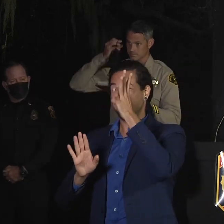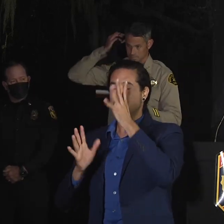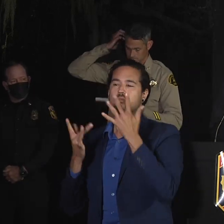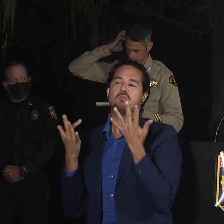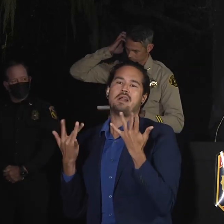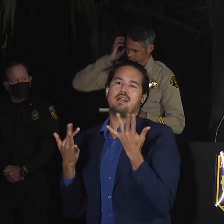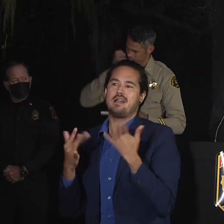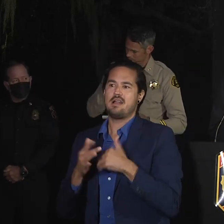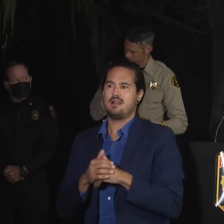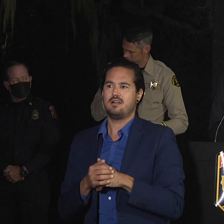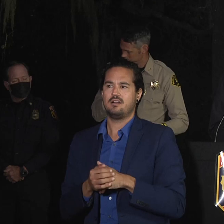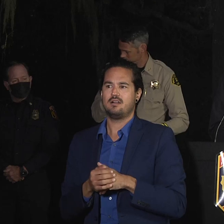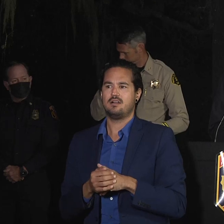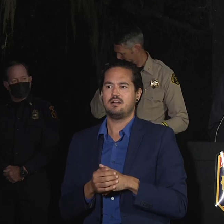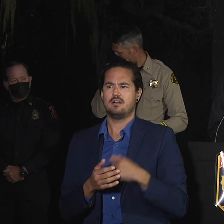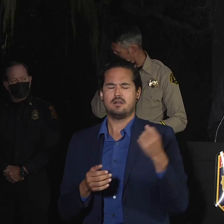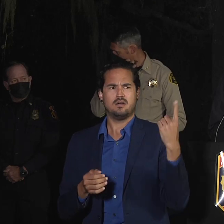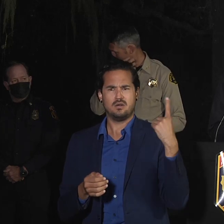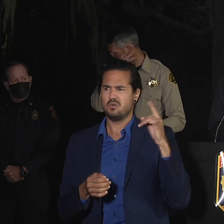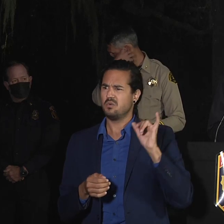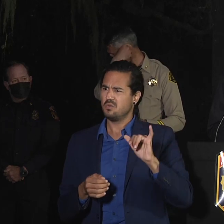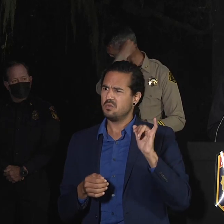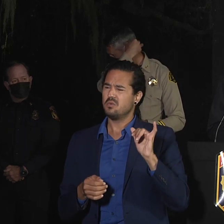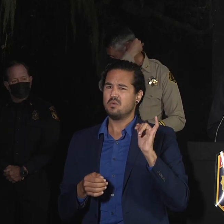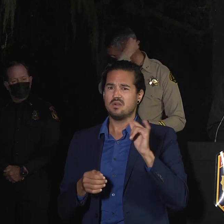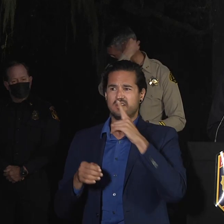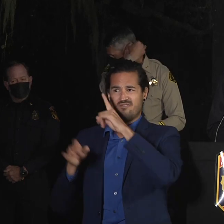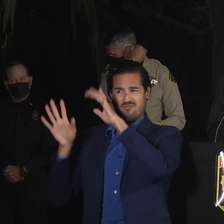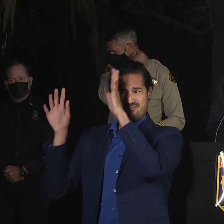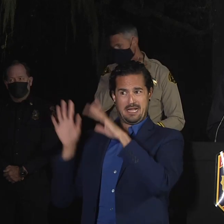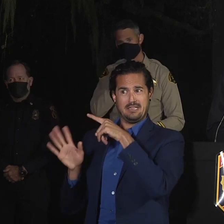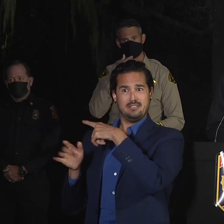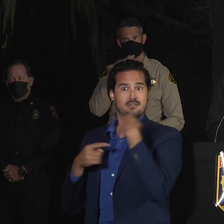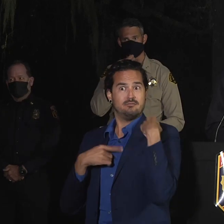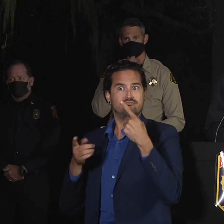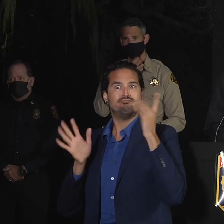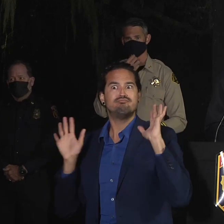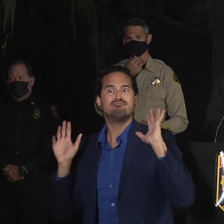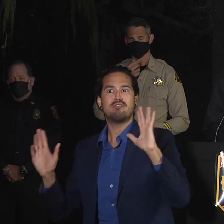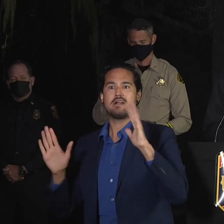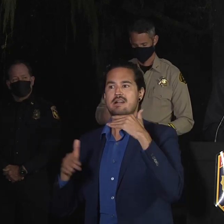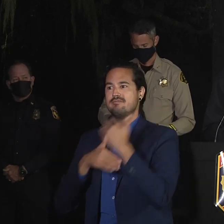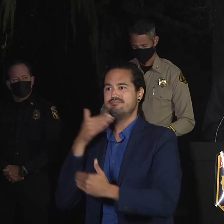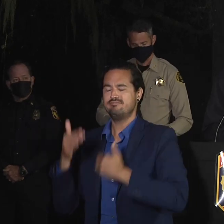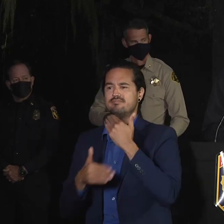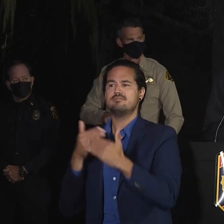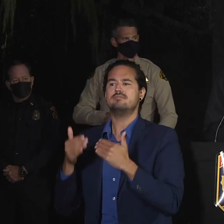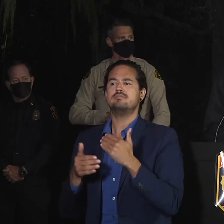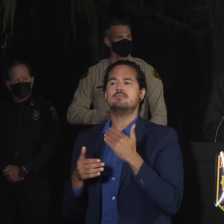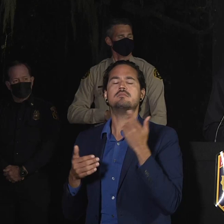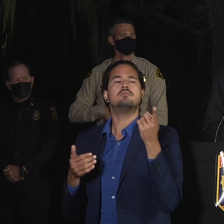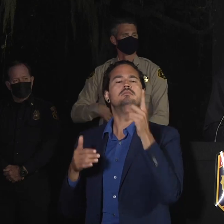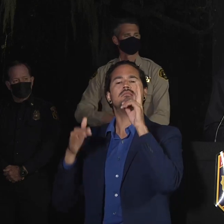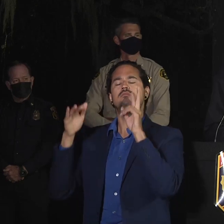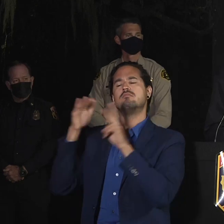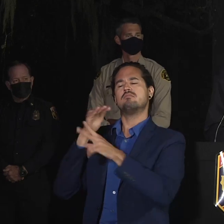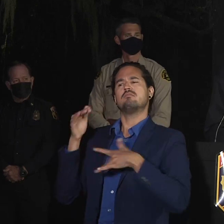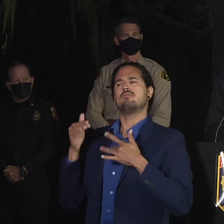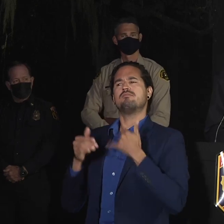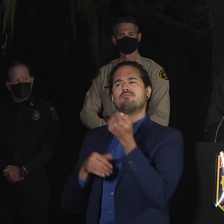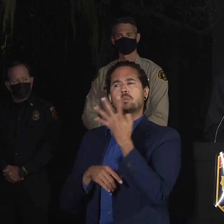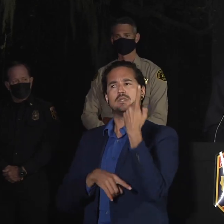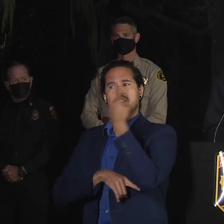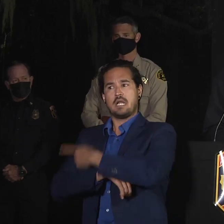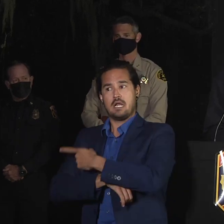What's the forecast for the next couple of days, you know, is it going to still be good? Yeah, so the question is, what is the forecast for the next coming